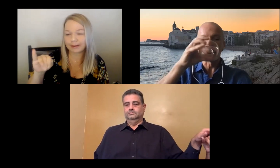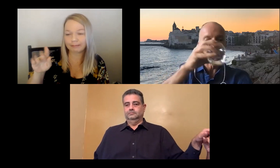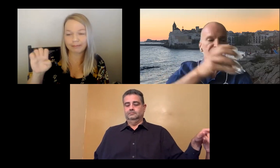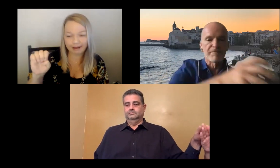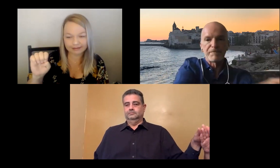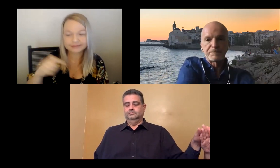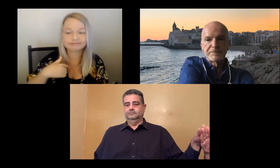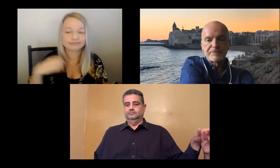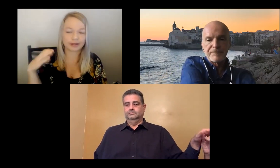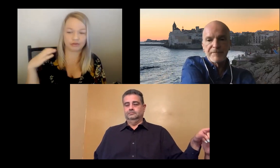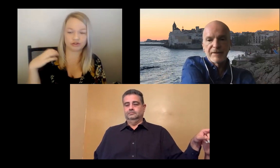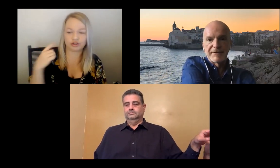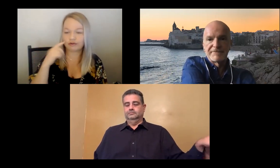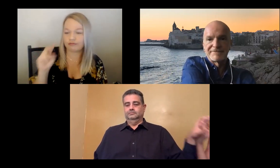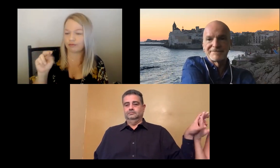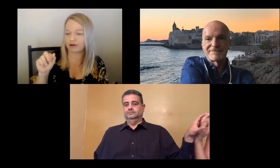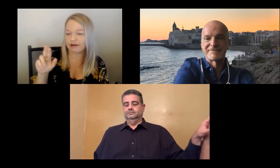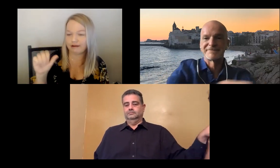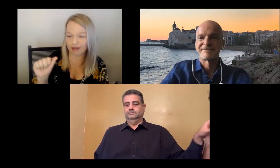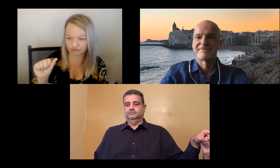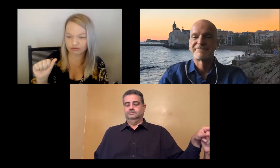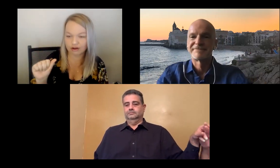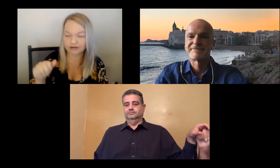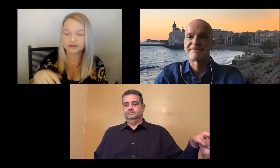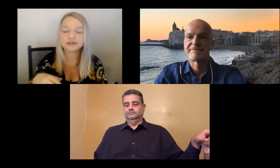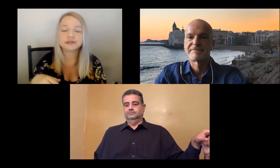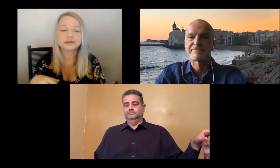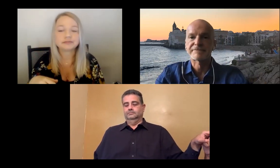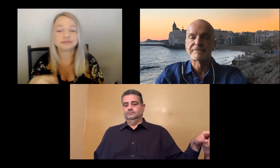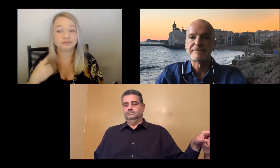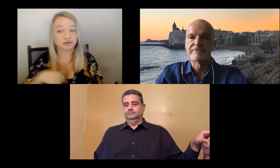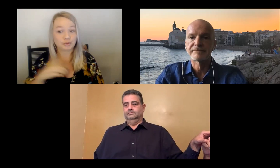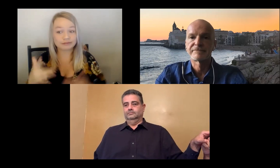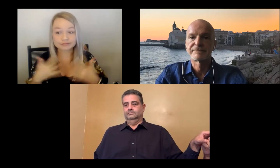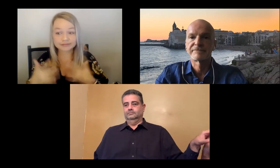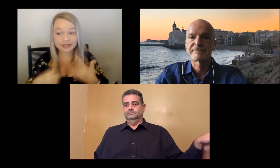I'm Holly Bice. I'm currently the chair of NASRA.